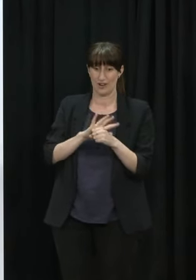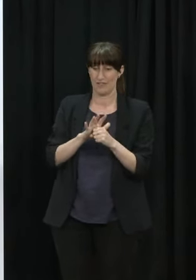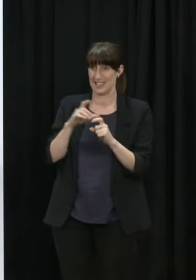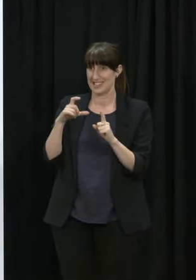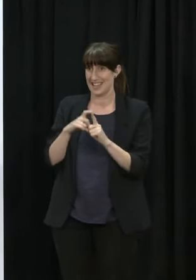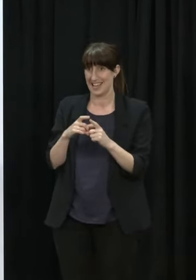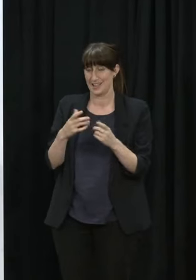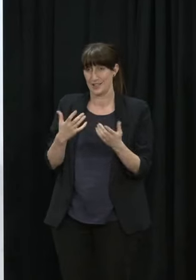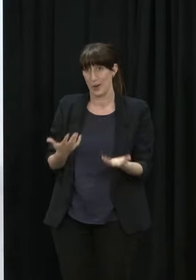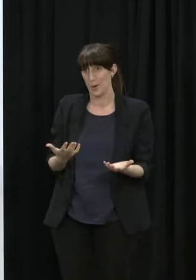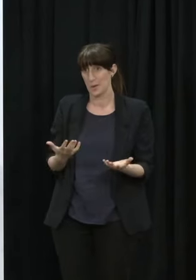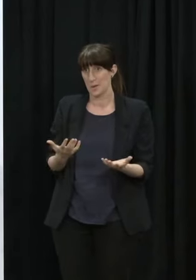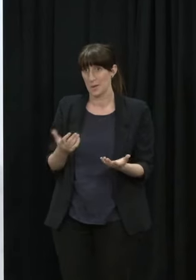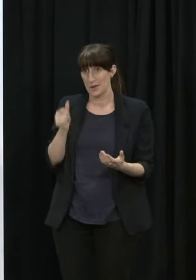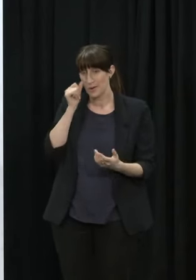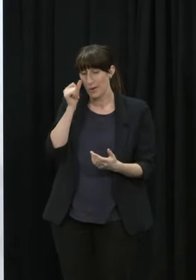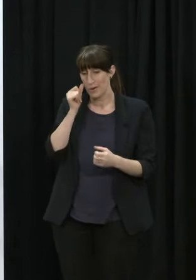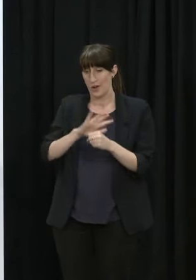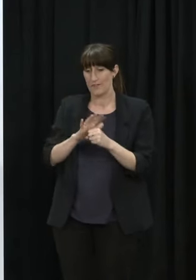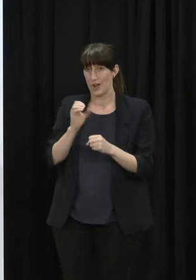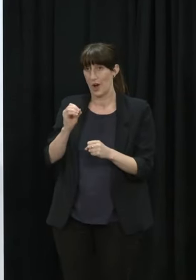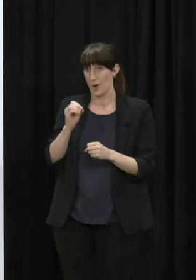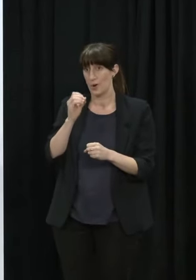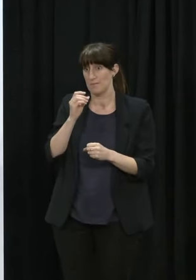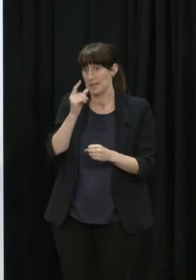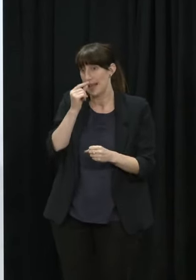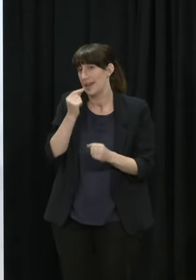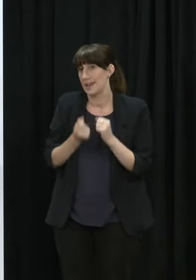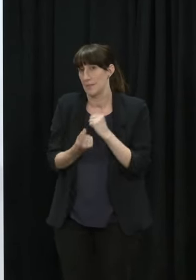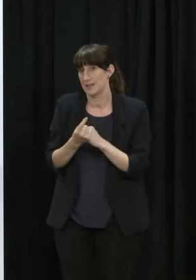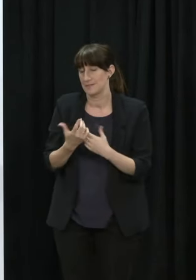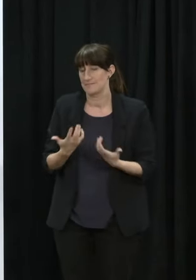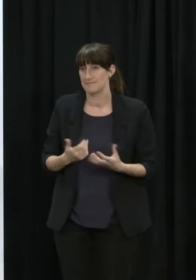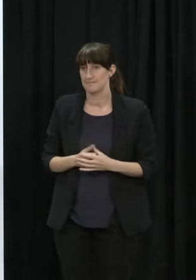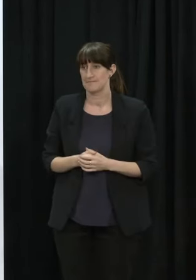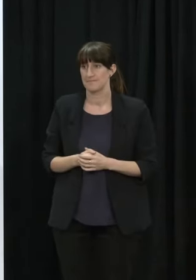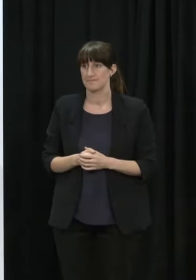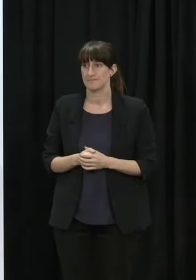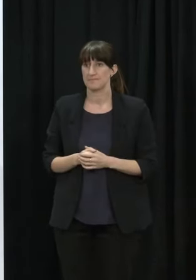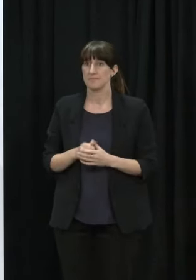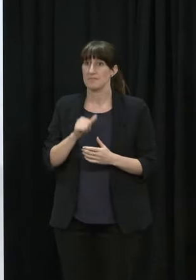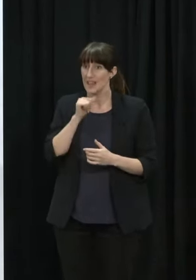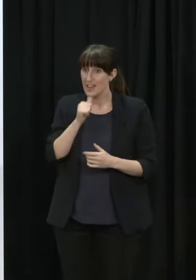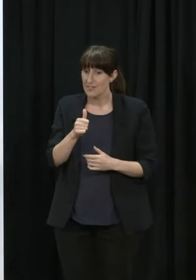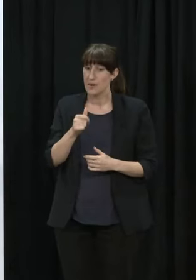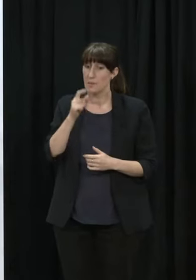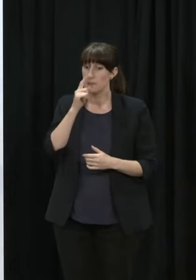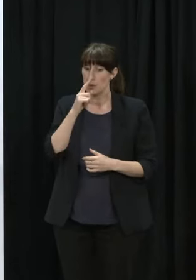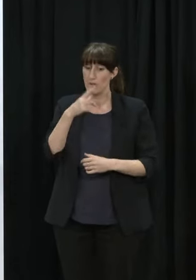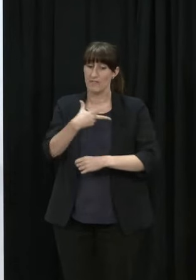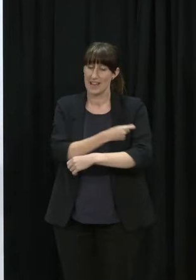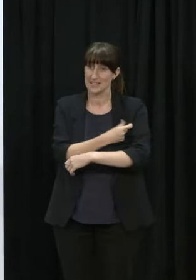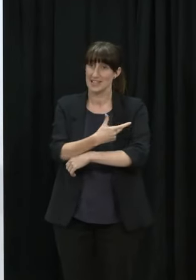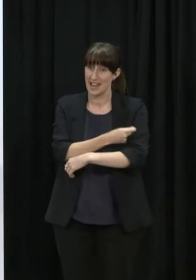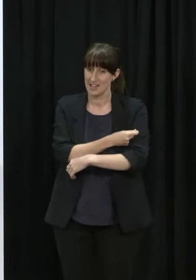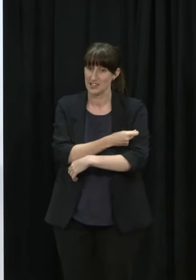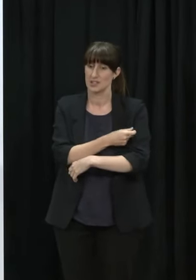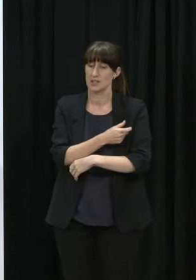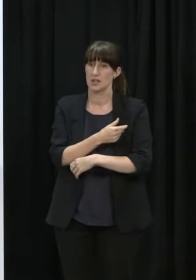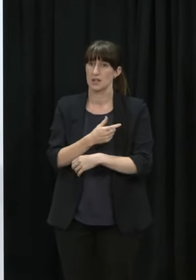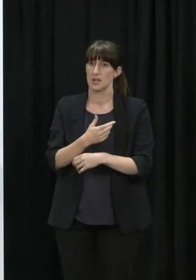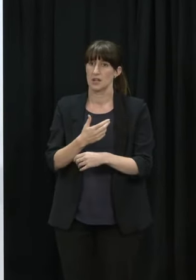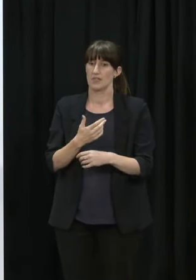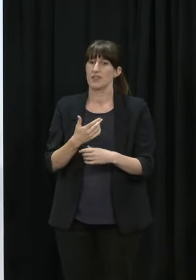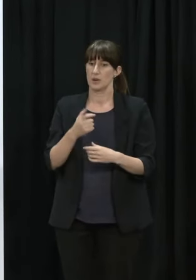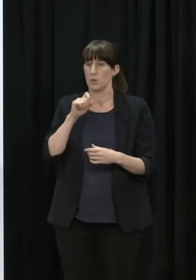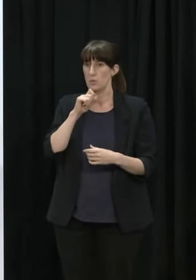that the minister has described it's starting to take effect and the more people that have had their vaccination schedule and particularly for our adults these boosters